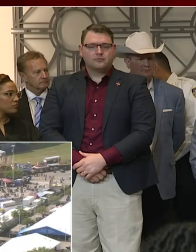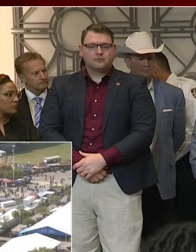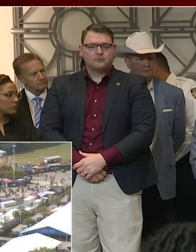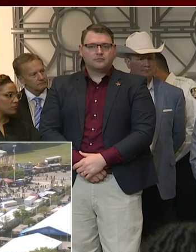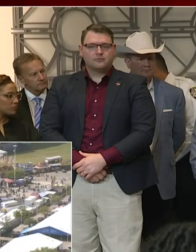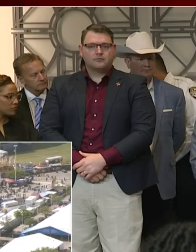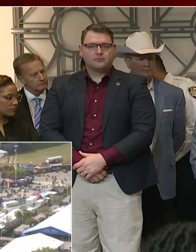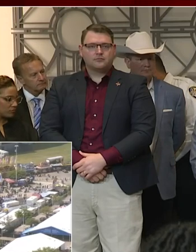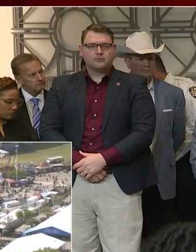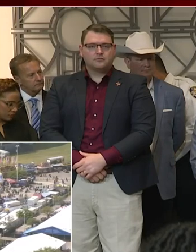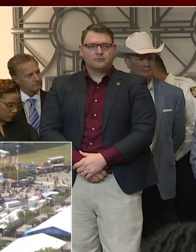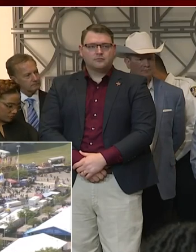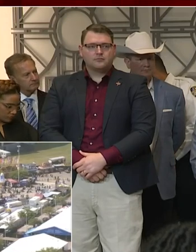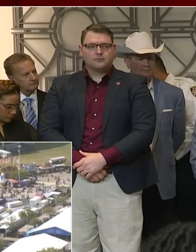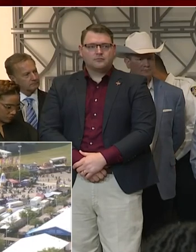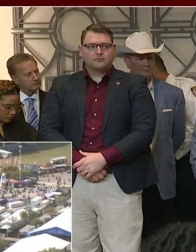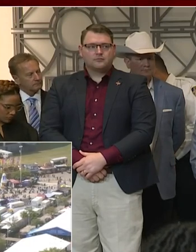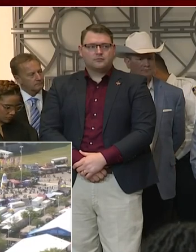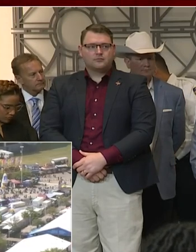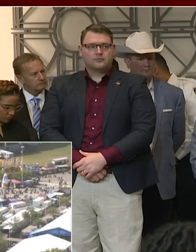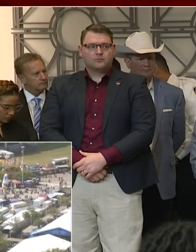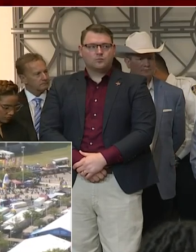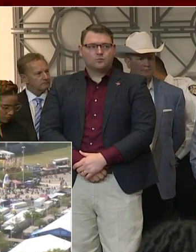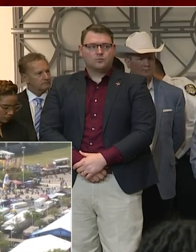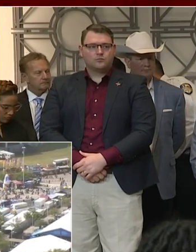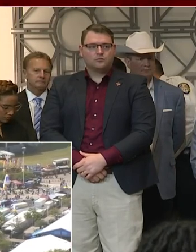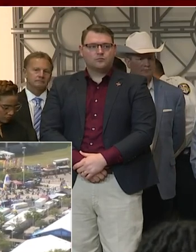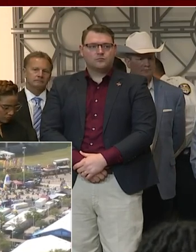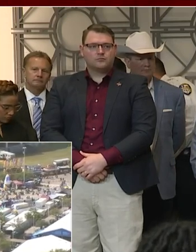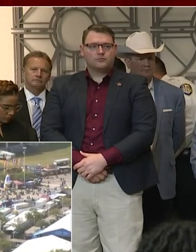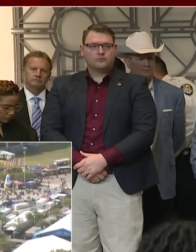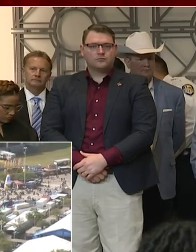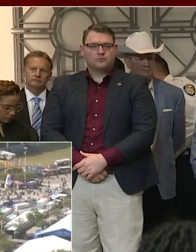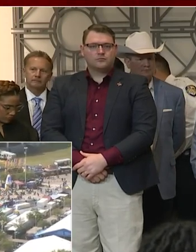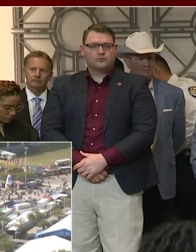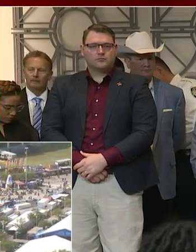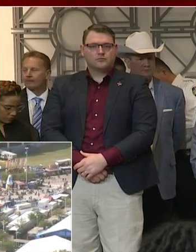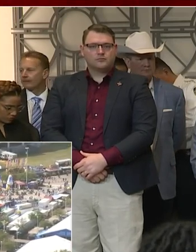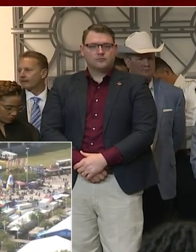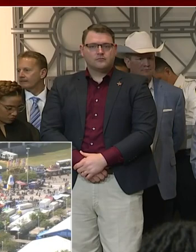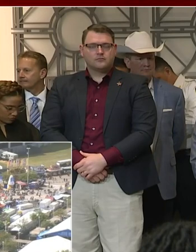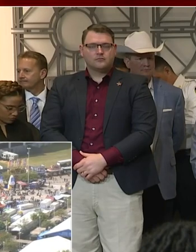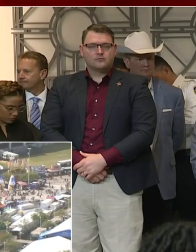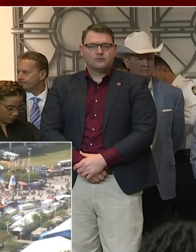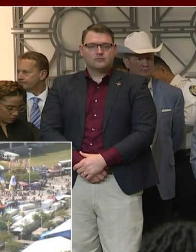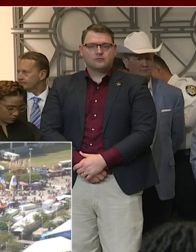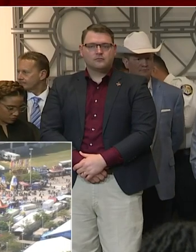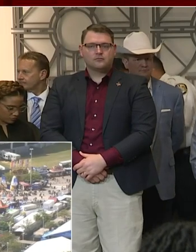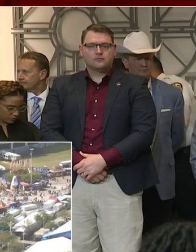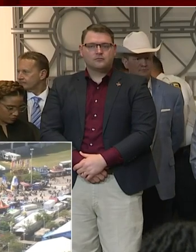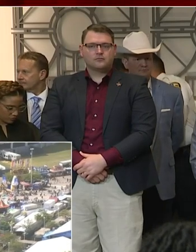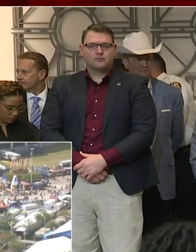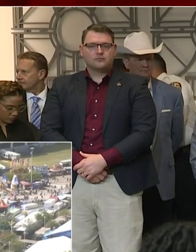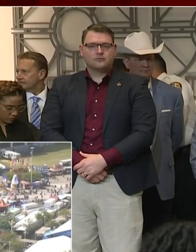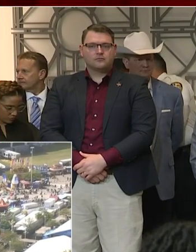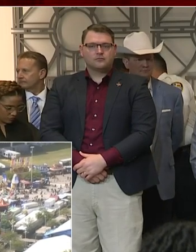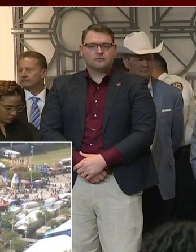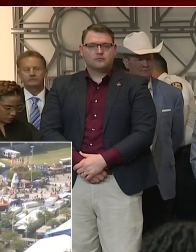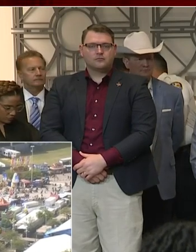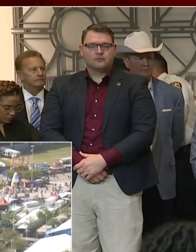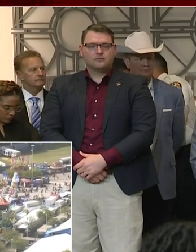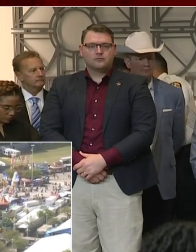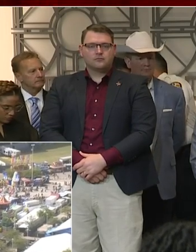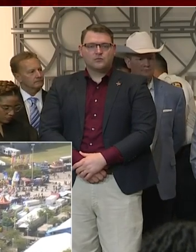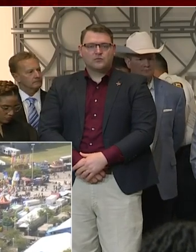there is now evidence of community spread of the coronavirus. We've also learned, according to the mayor, there is evidence and